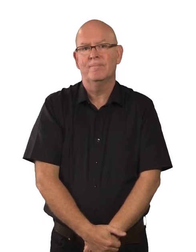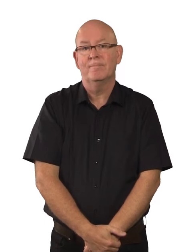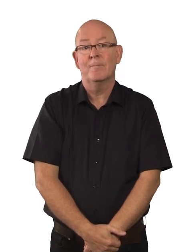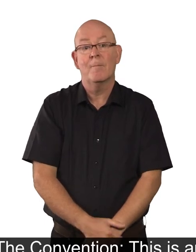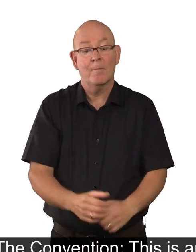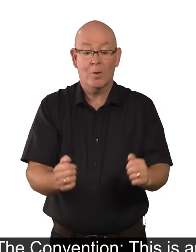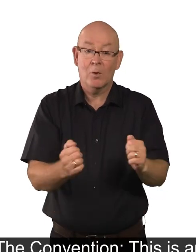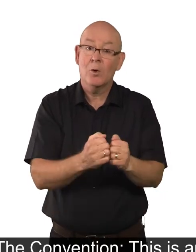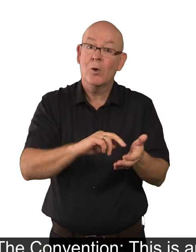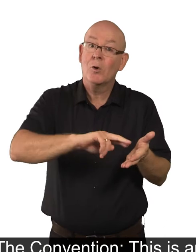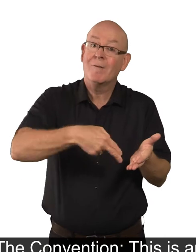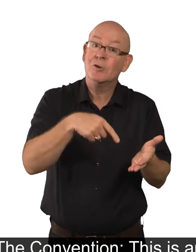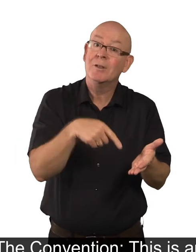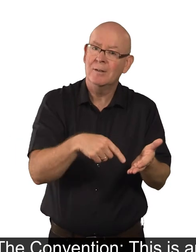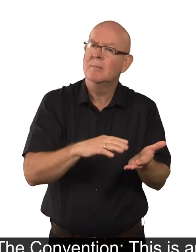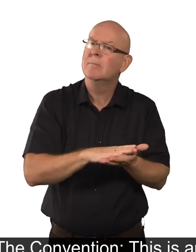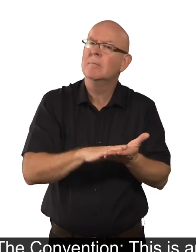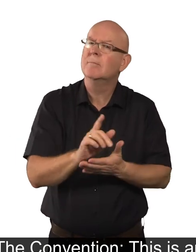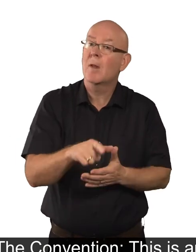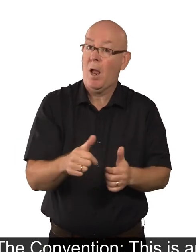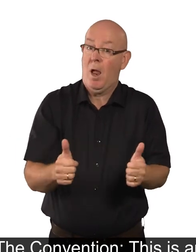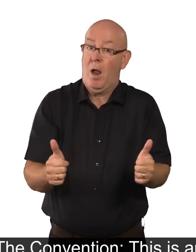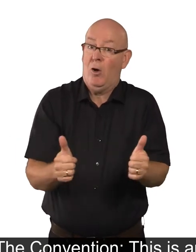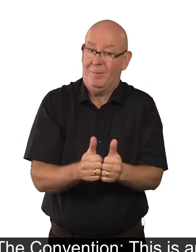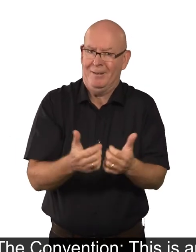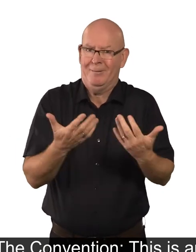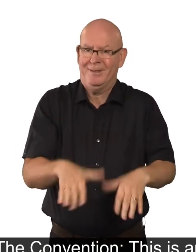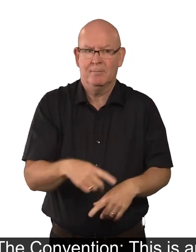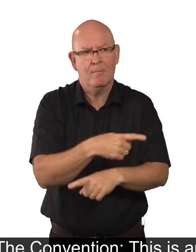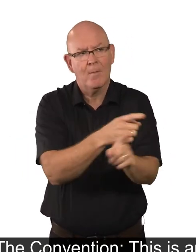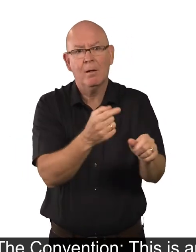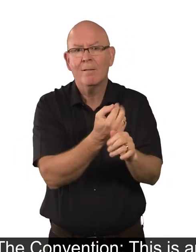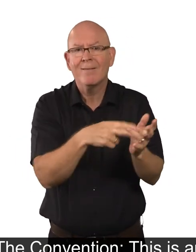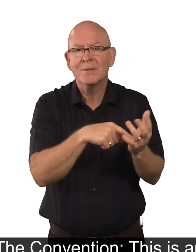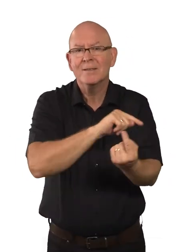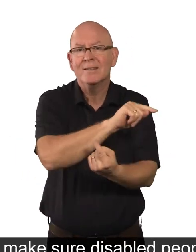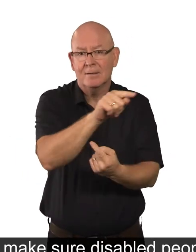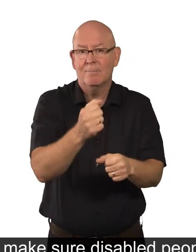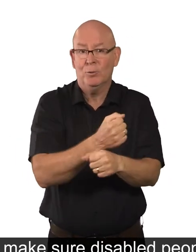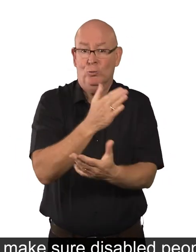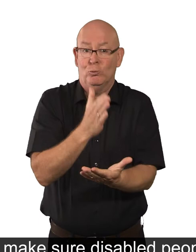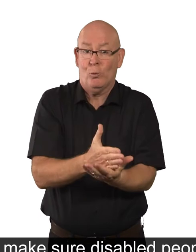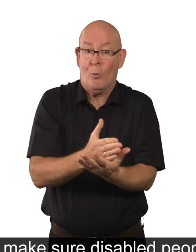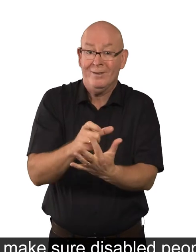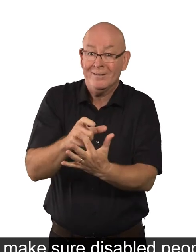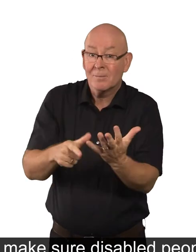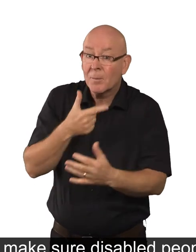The Convention The This is an agreement made by governments to make sure disabled people